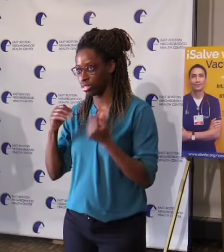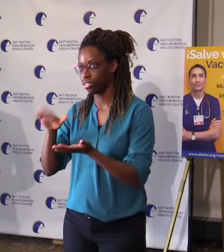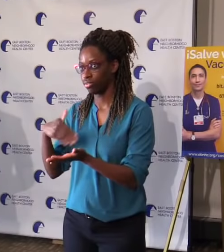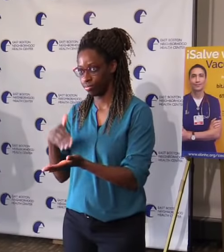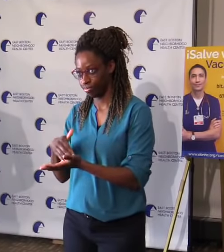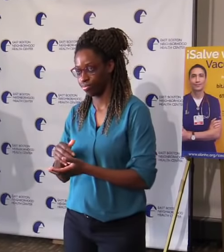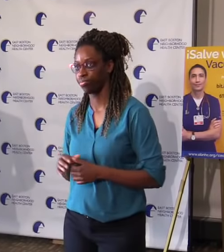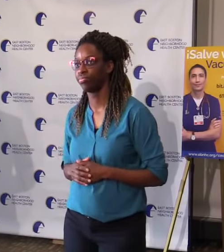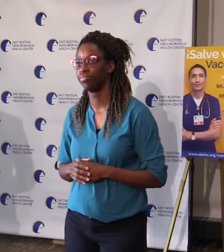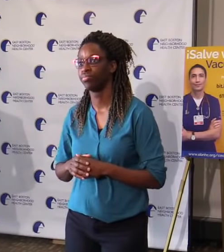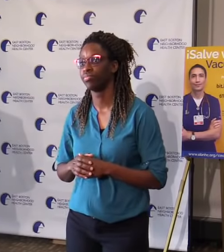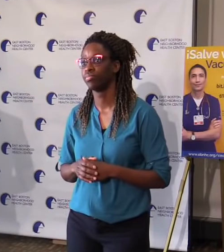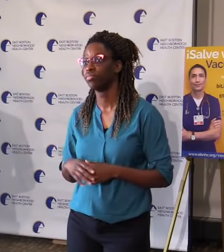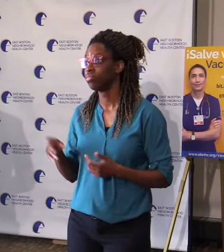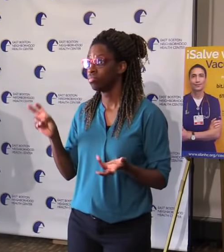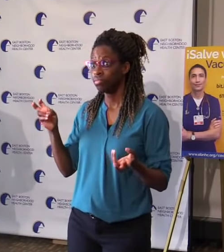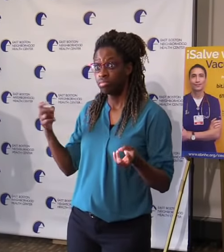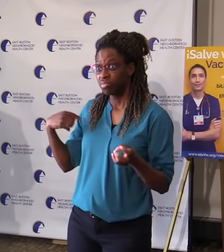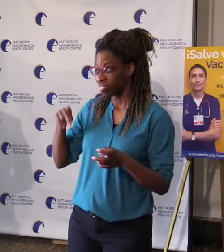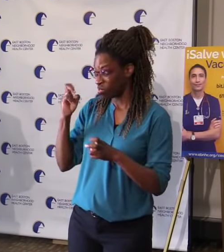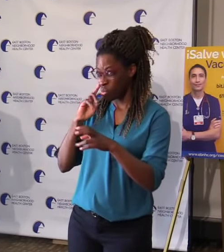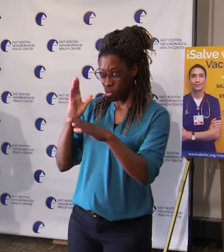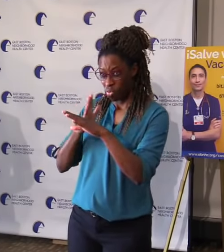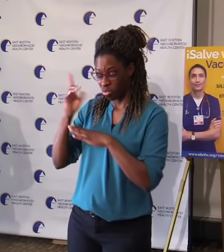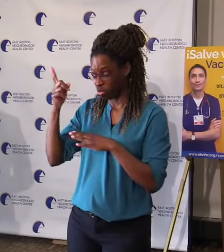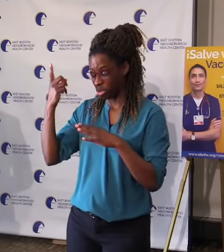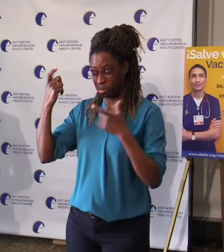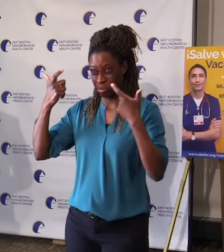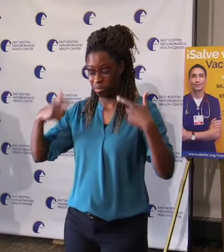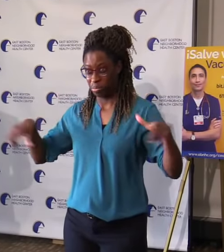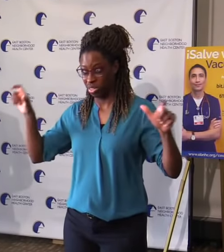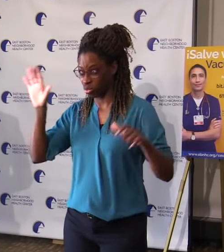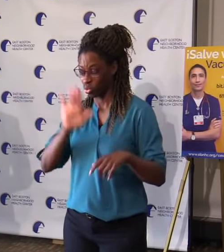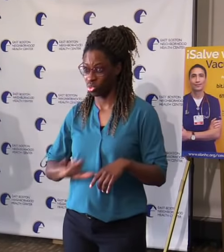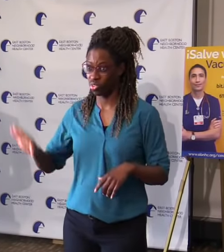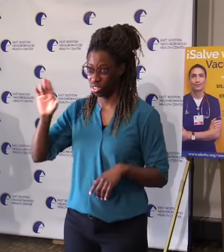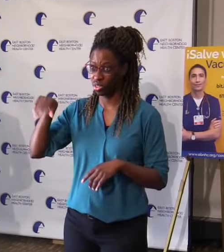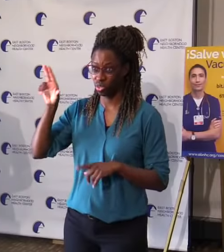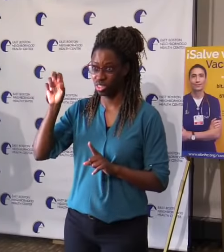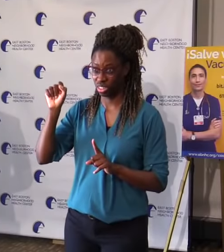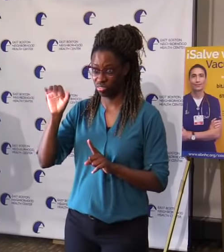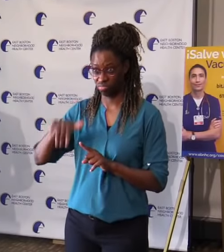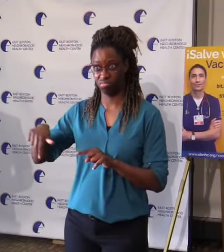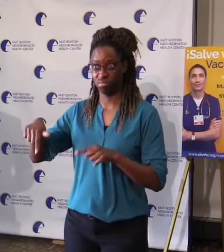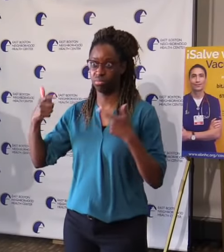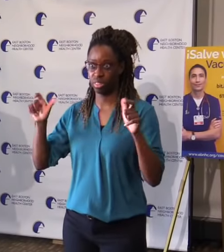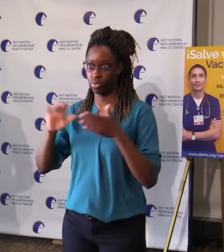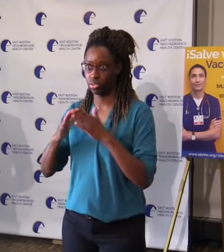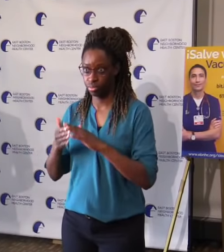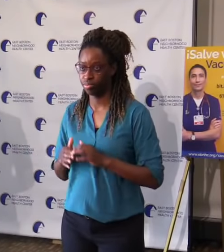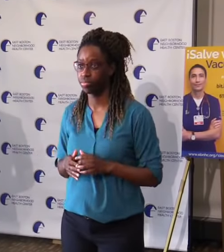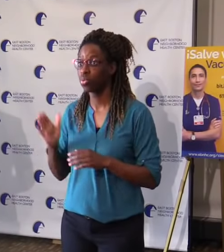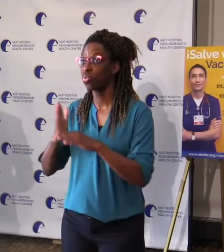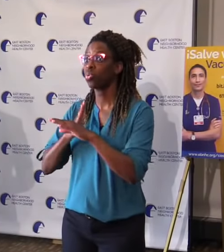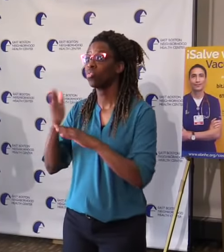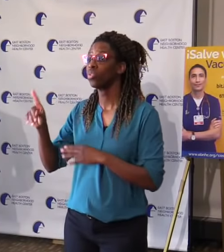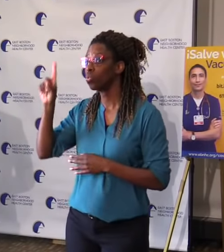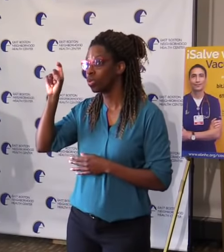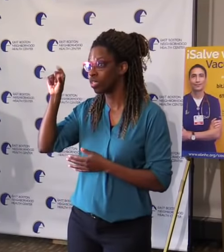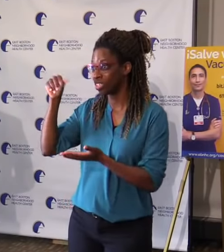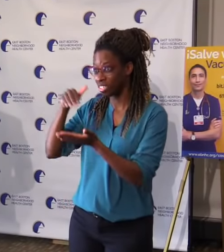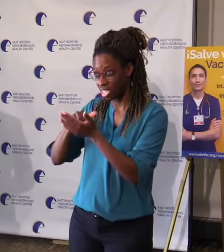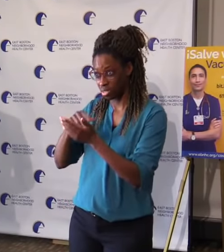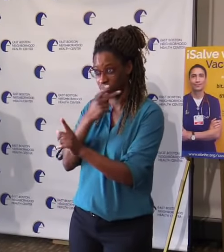over 120,000 patients and providing over 100,000